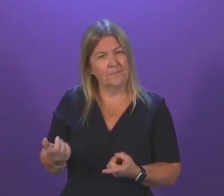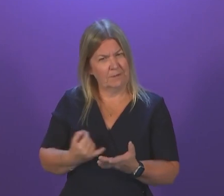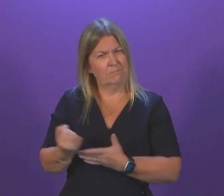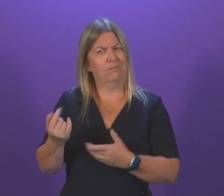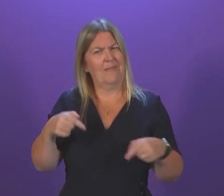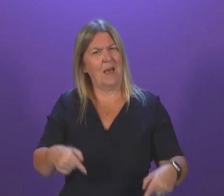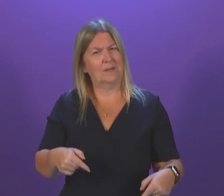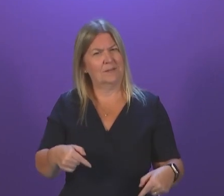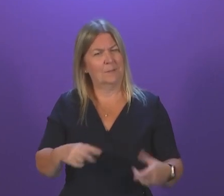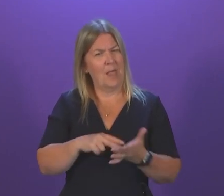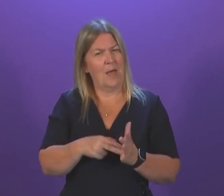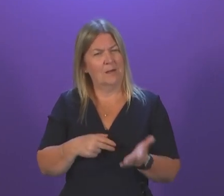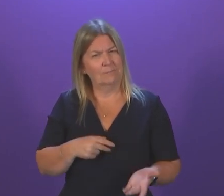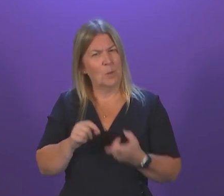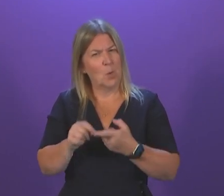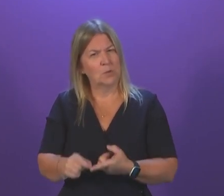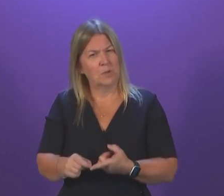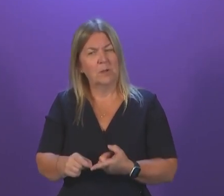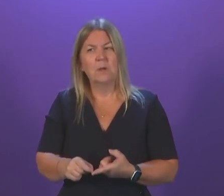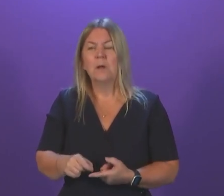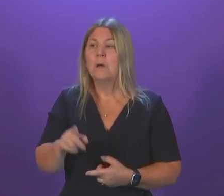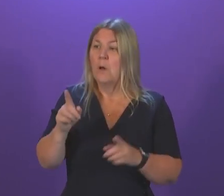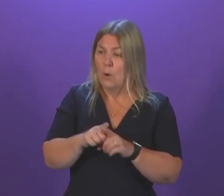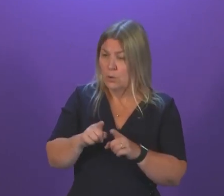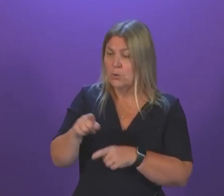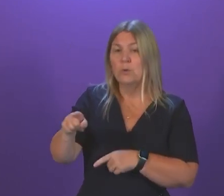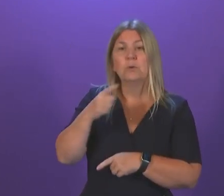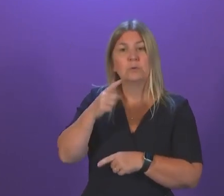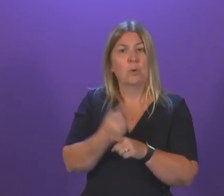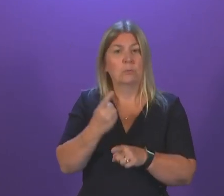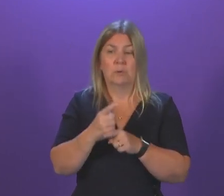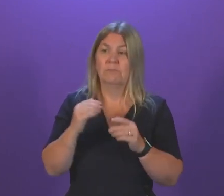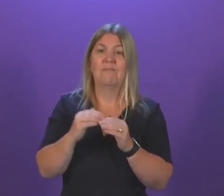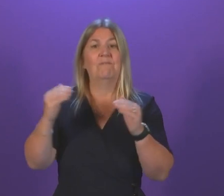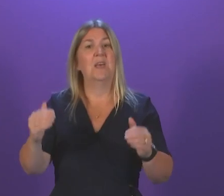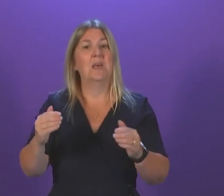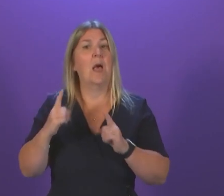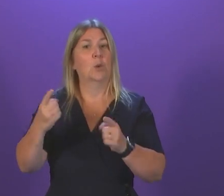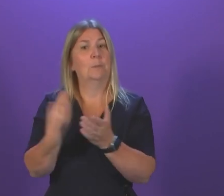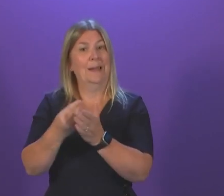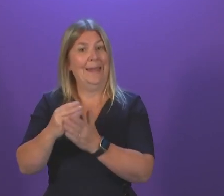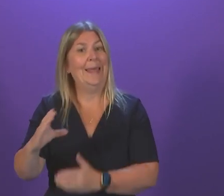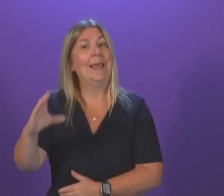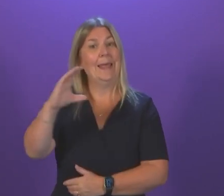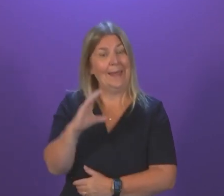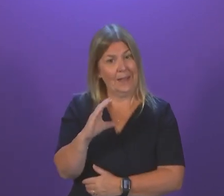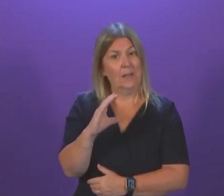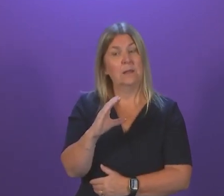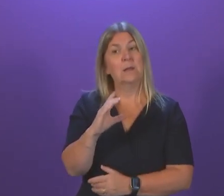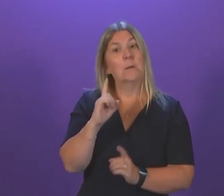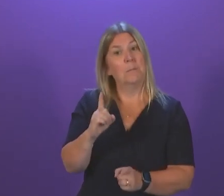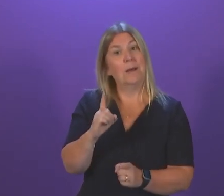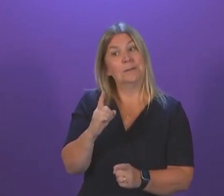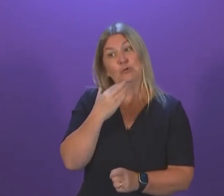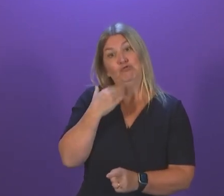crucial obviously that Scotland would have a fair allocation of funding to help establish ports but actually the UK Government's recent